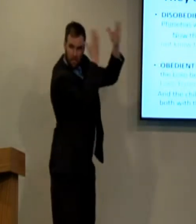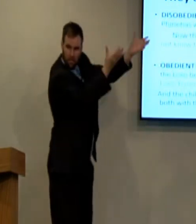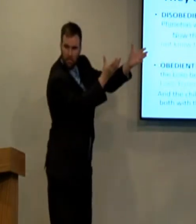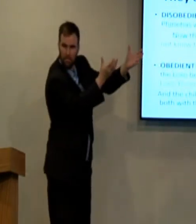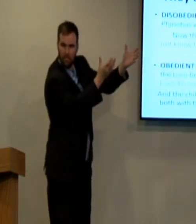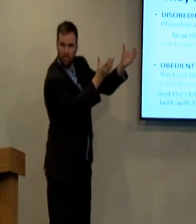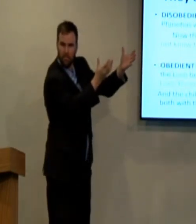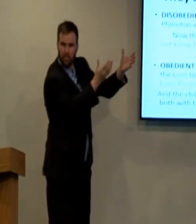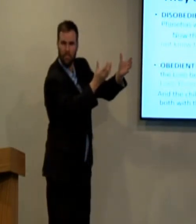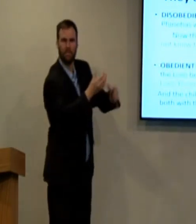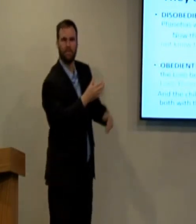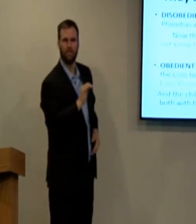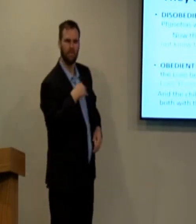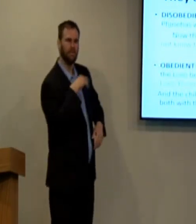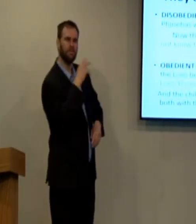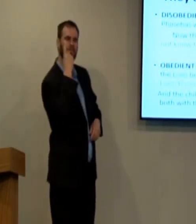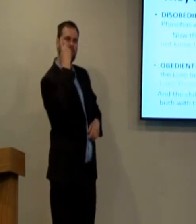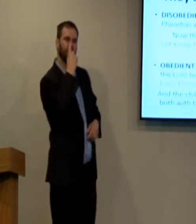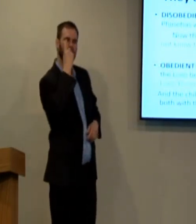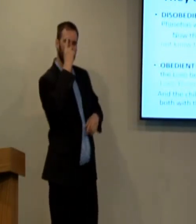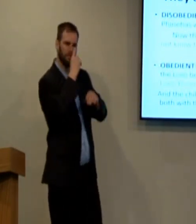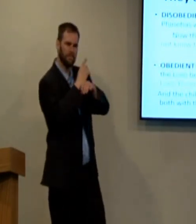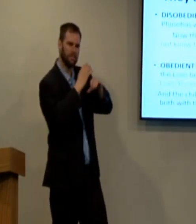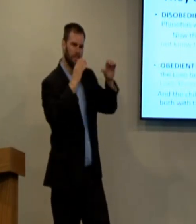They're disobeying God, and Samuel is obeying God.